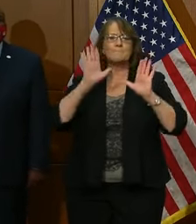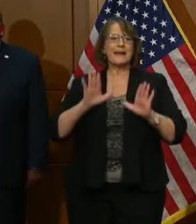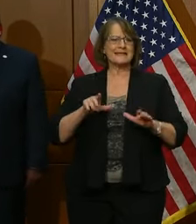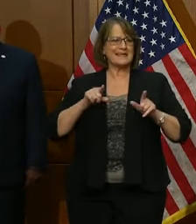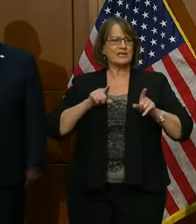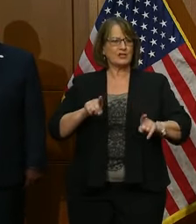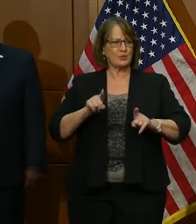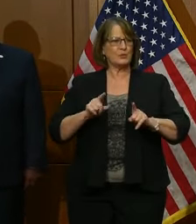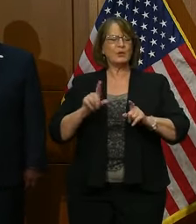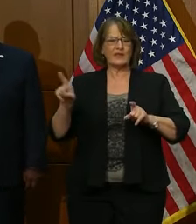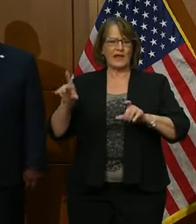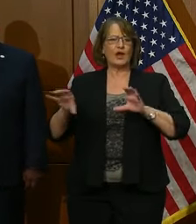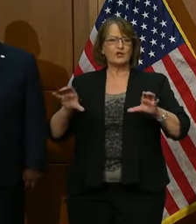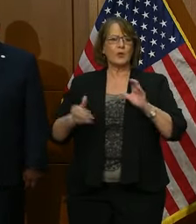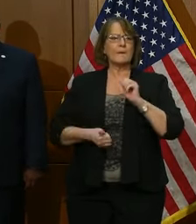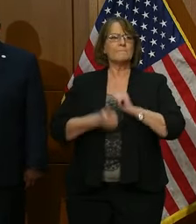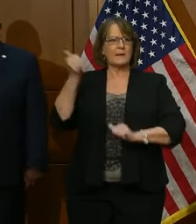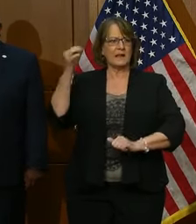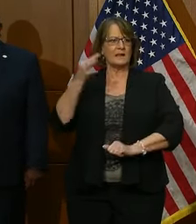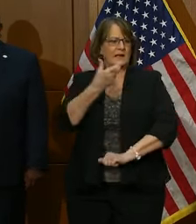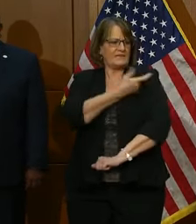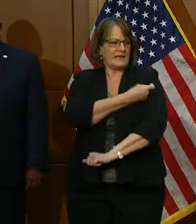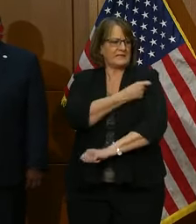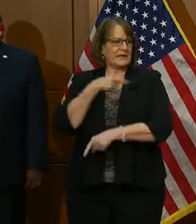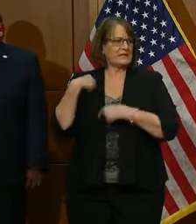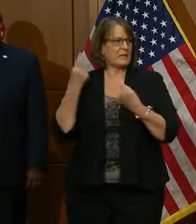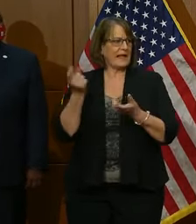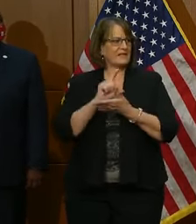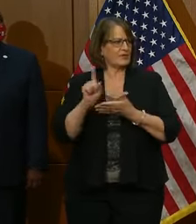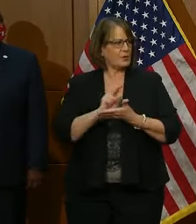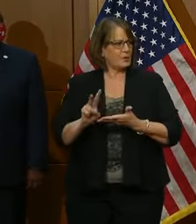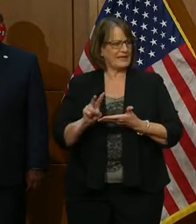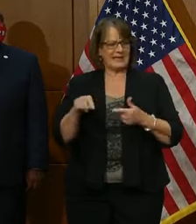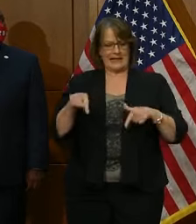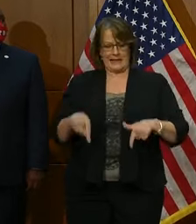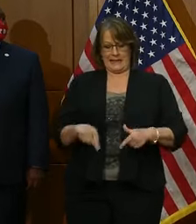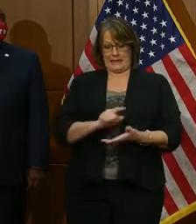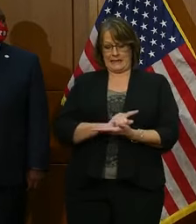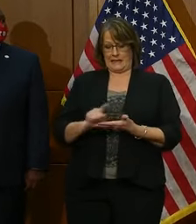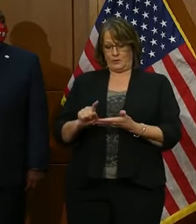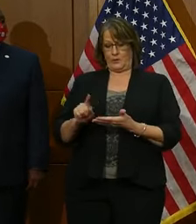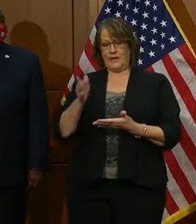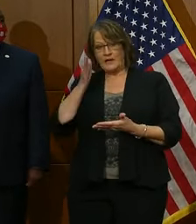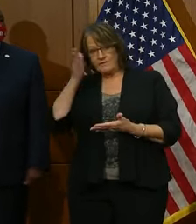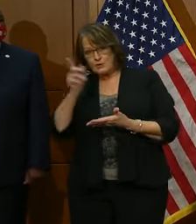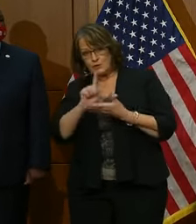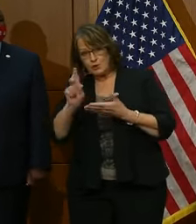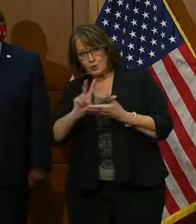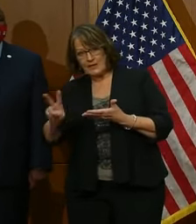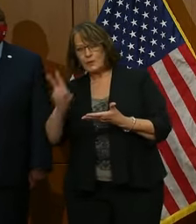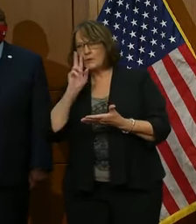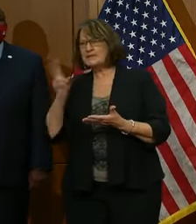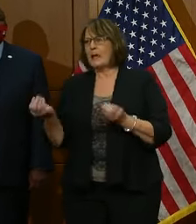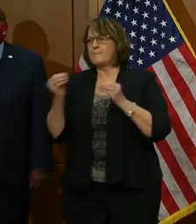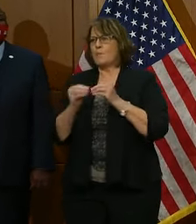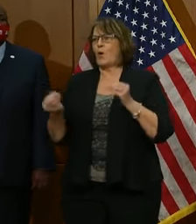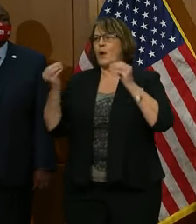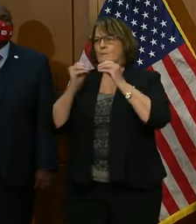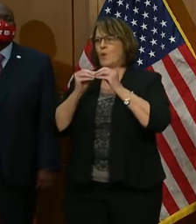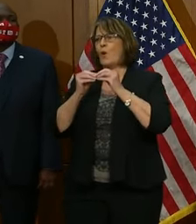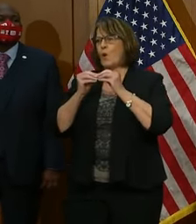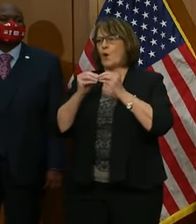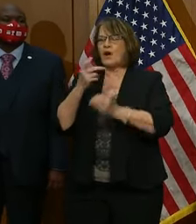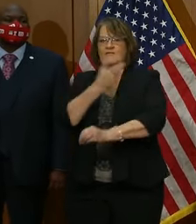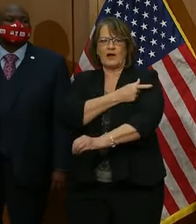vaccination over the past few weeks. In this week and in future weeks, you'll see more and more vaccine coming to private providers